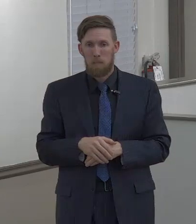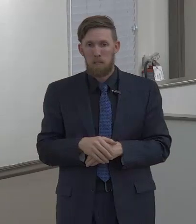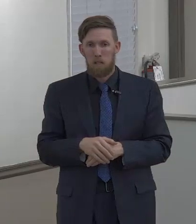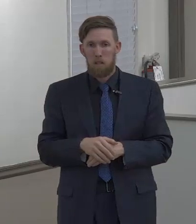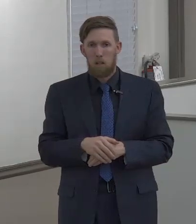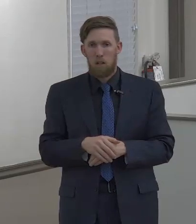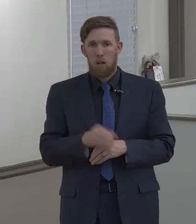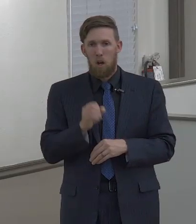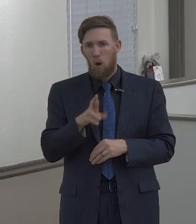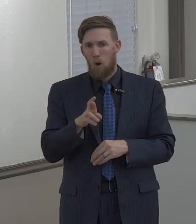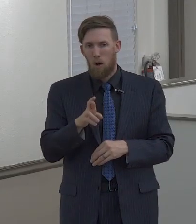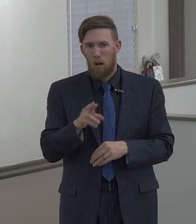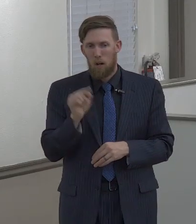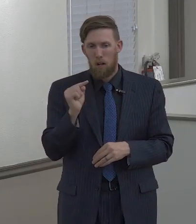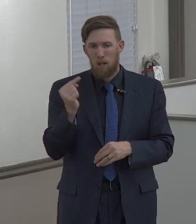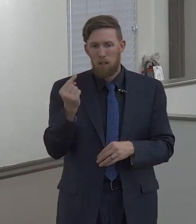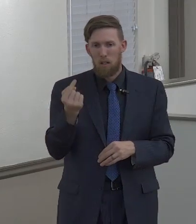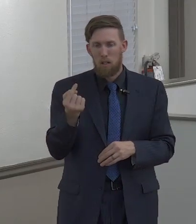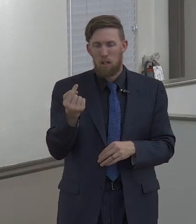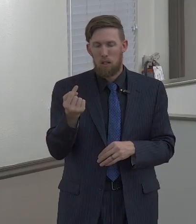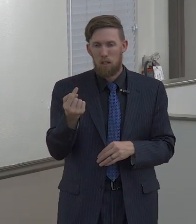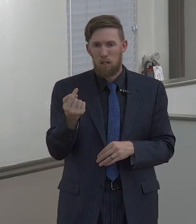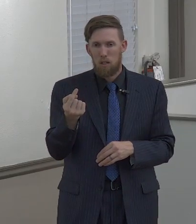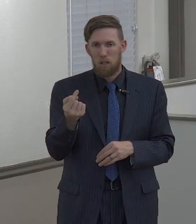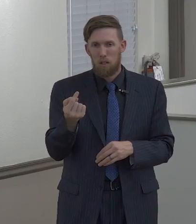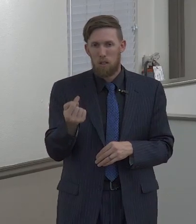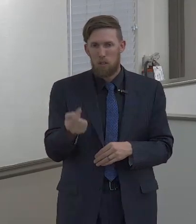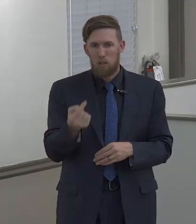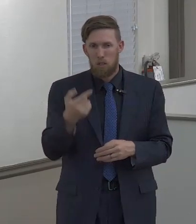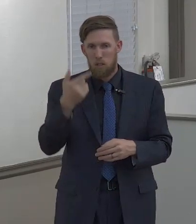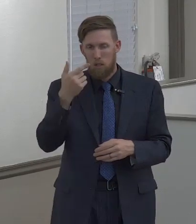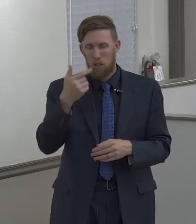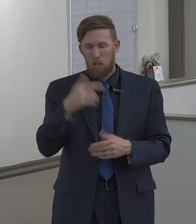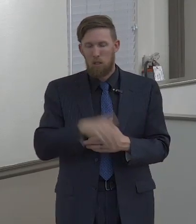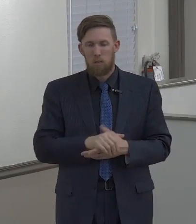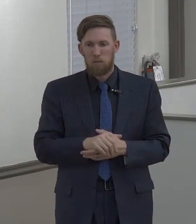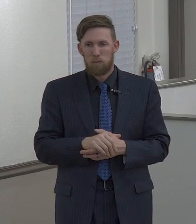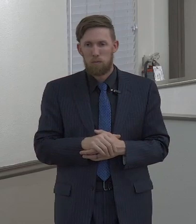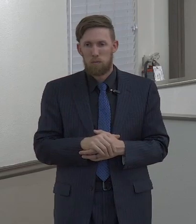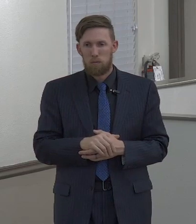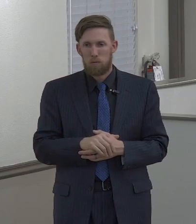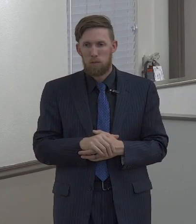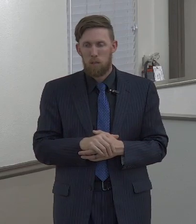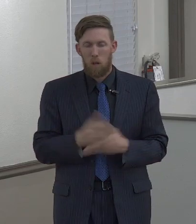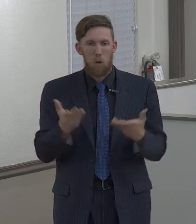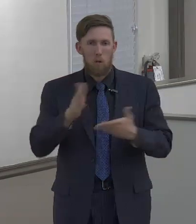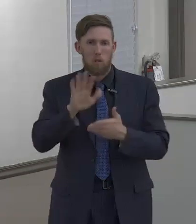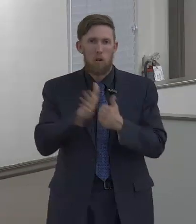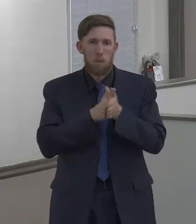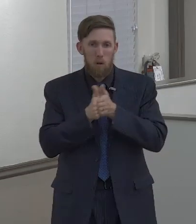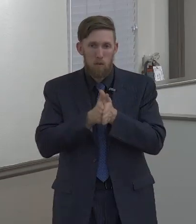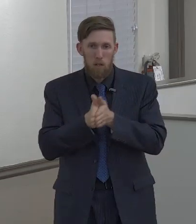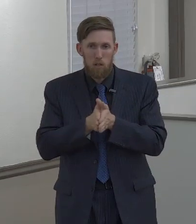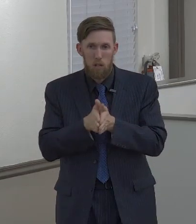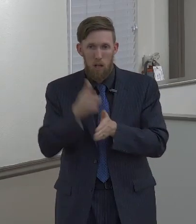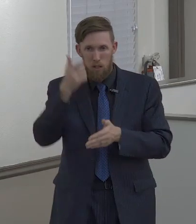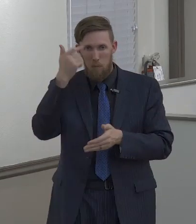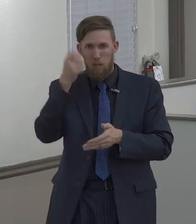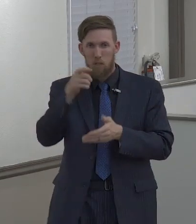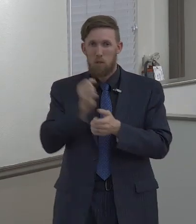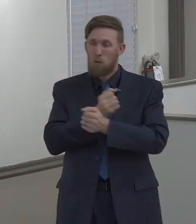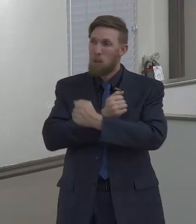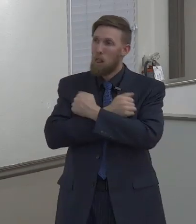you love him? Is your motivation because you just want to do what you can do for the God that cares for you, that